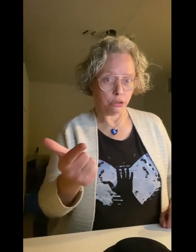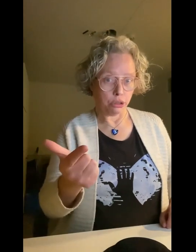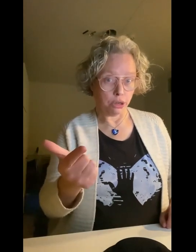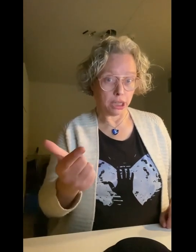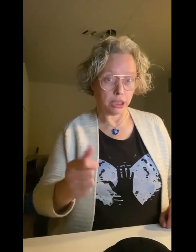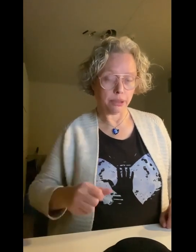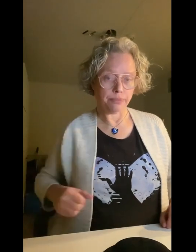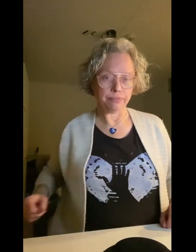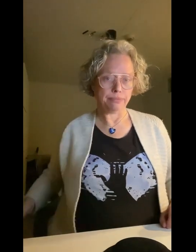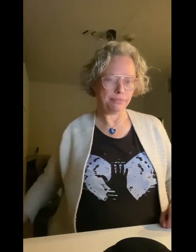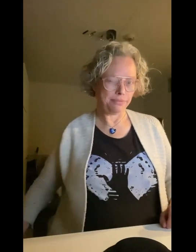who you are.